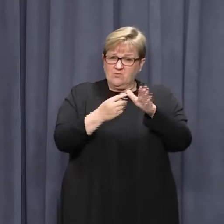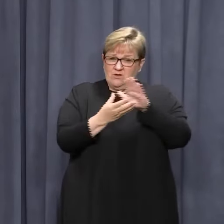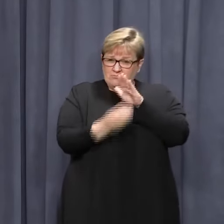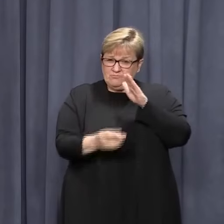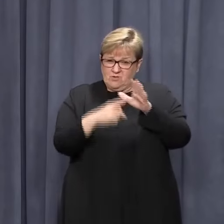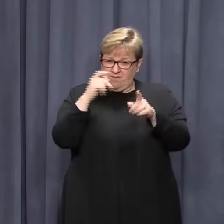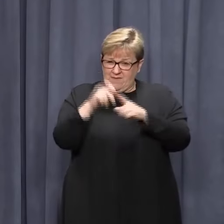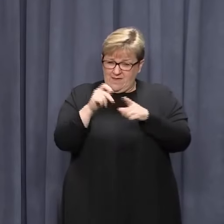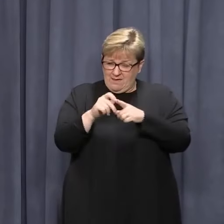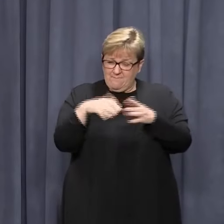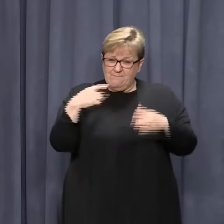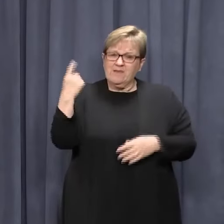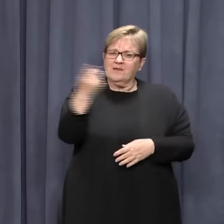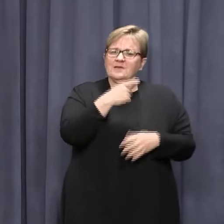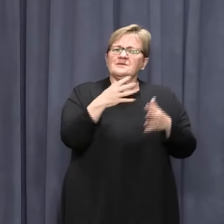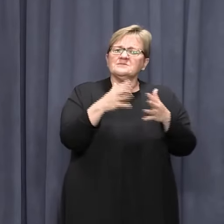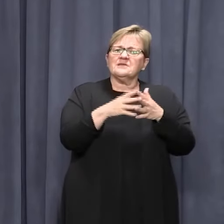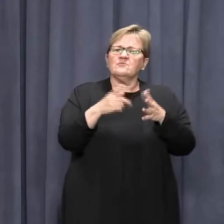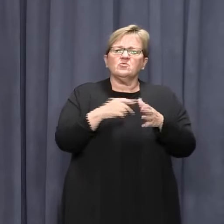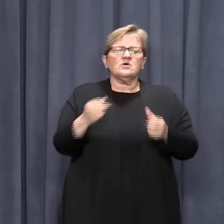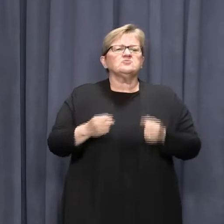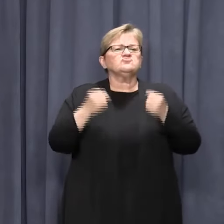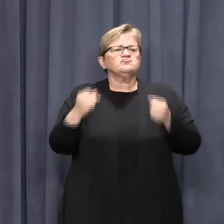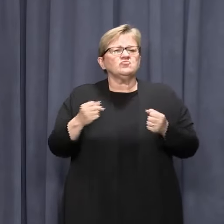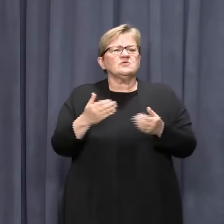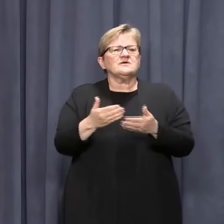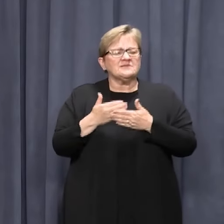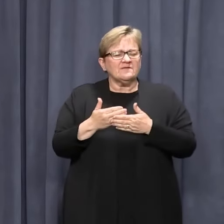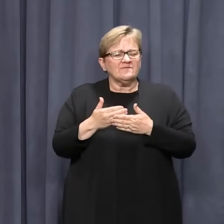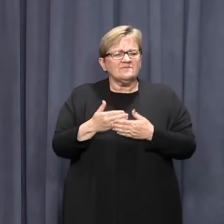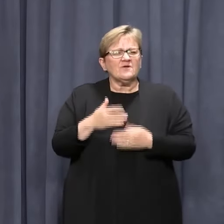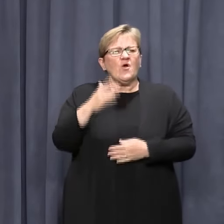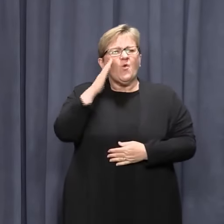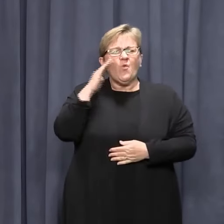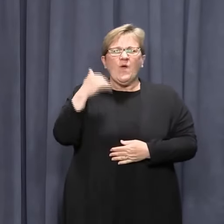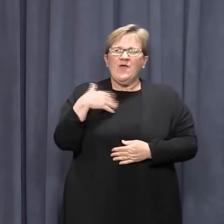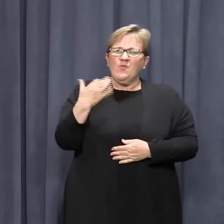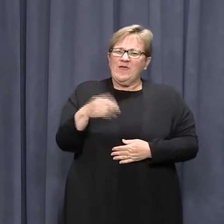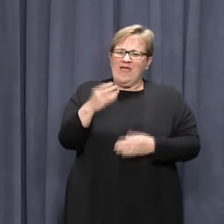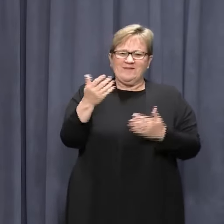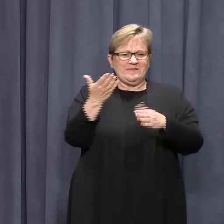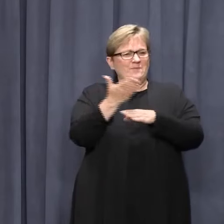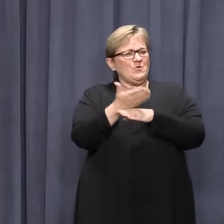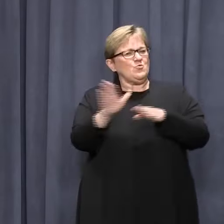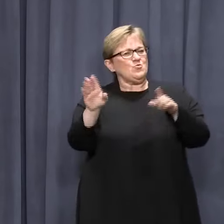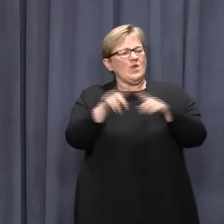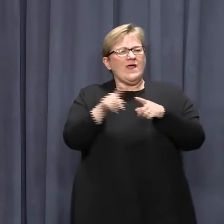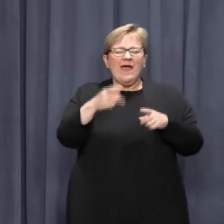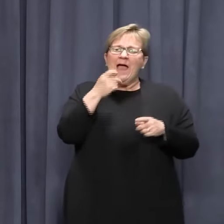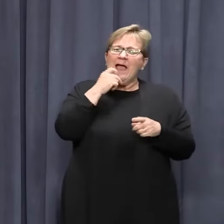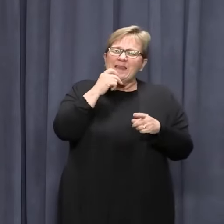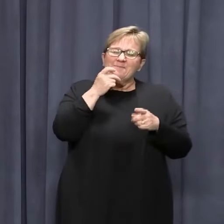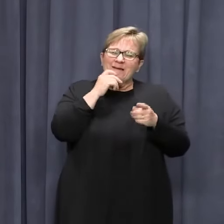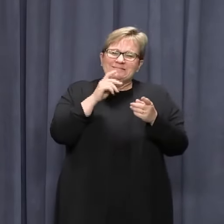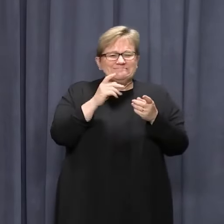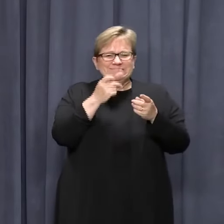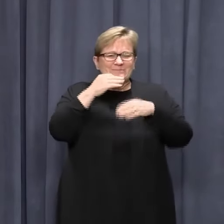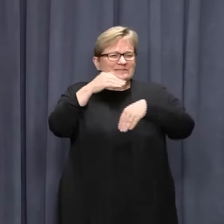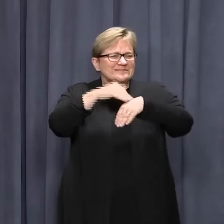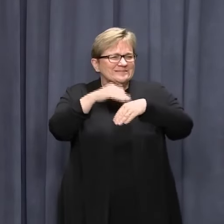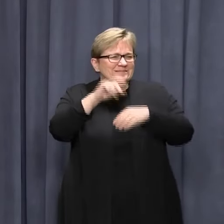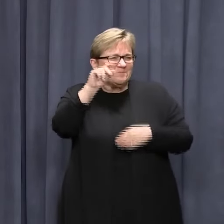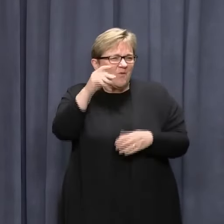our state safe and strong. Understandably, when introducing something like this, there may be some minor issues initially,